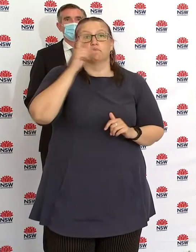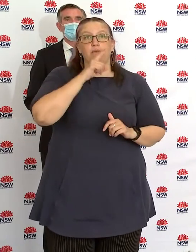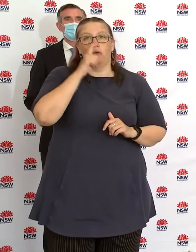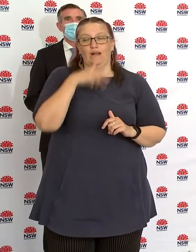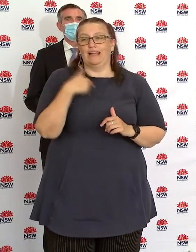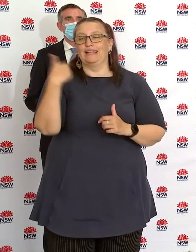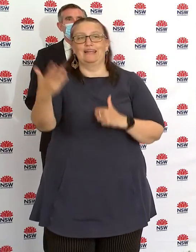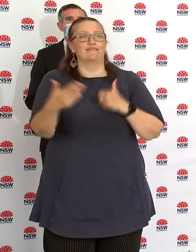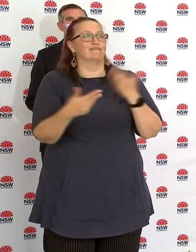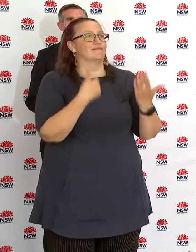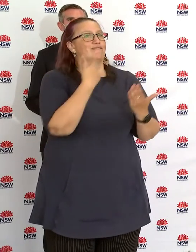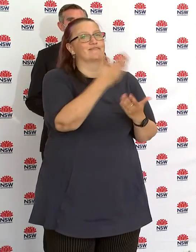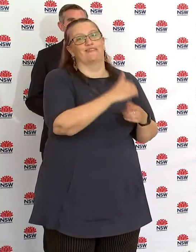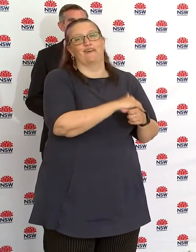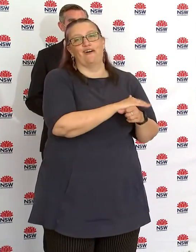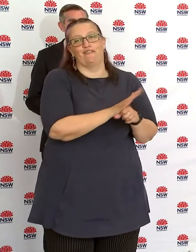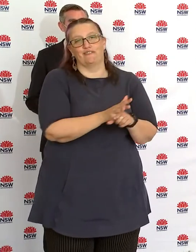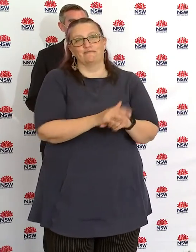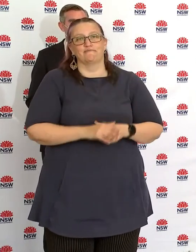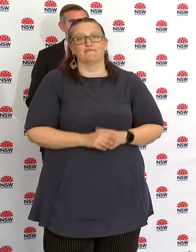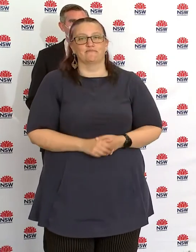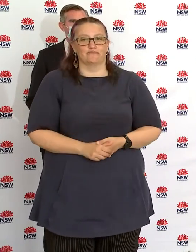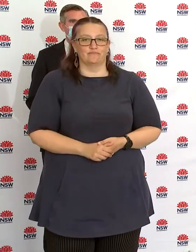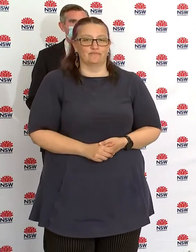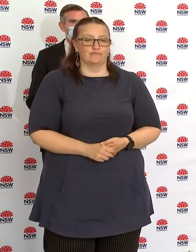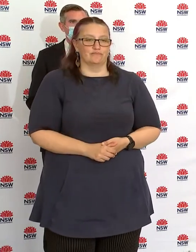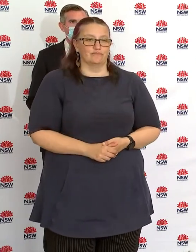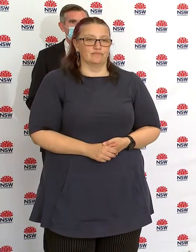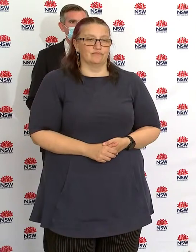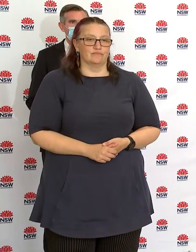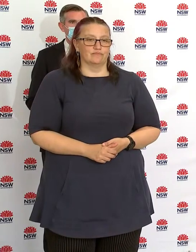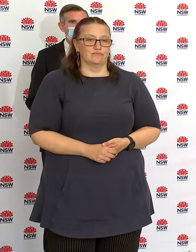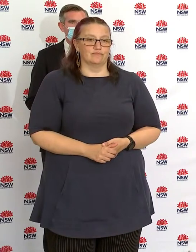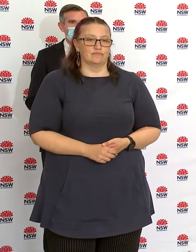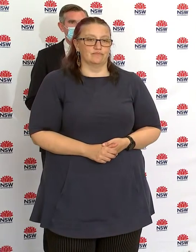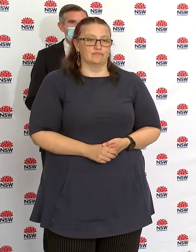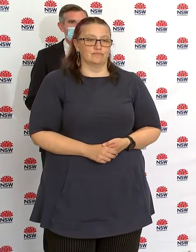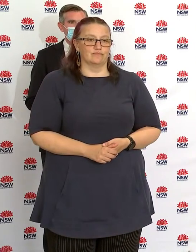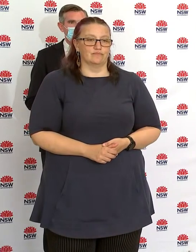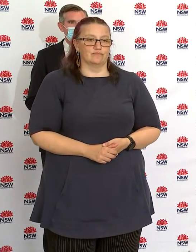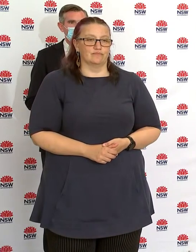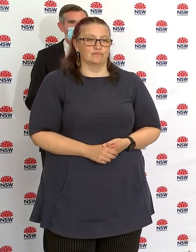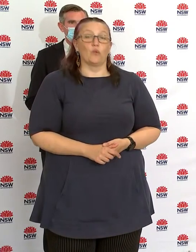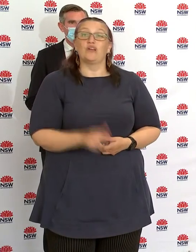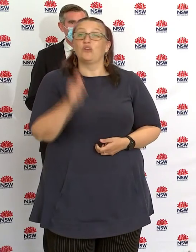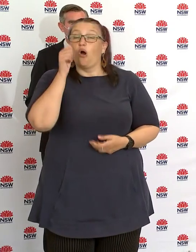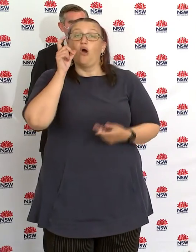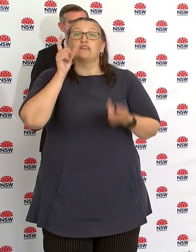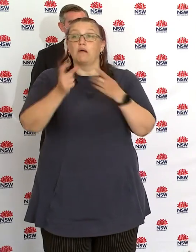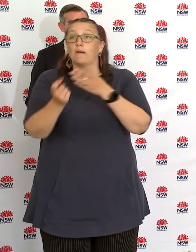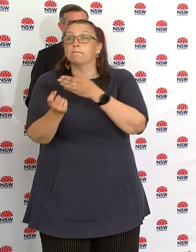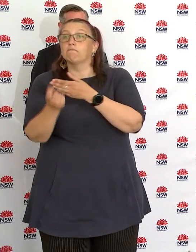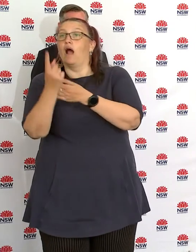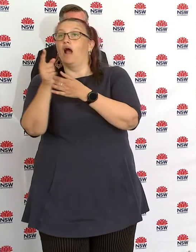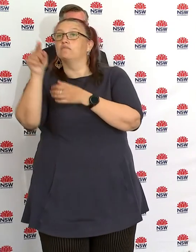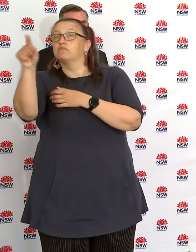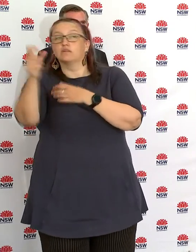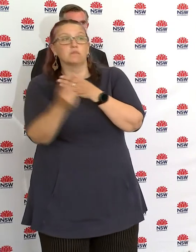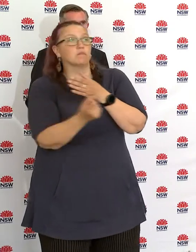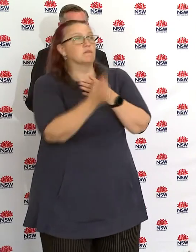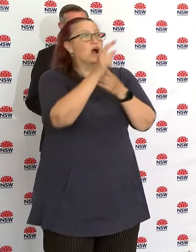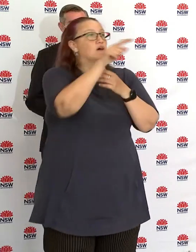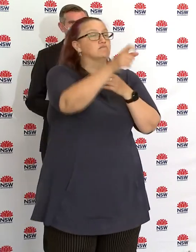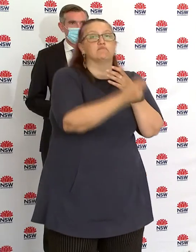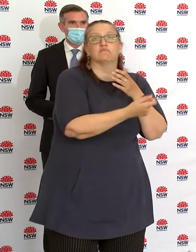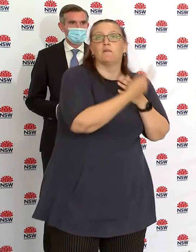have had examples of the virus getting out into other areas, the health experts and the concerted effort has allowed us